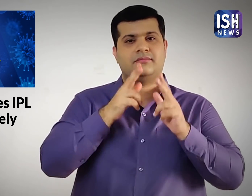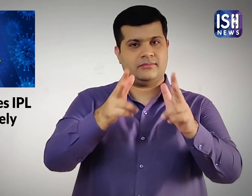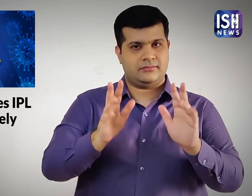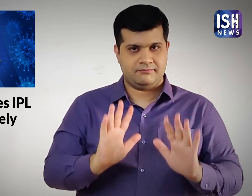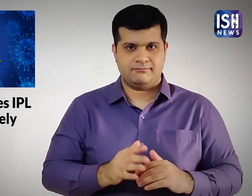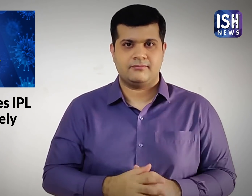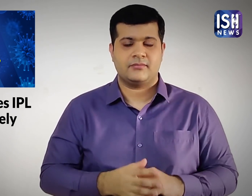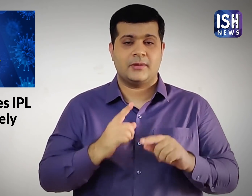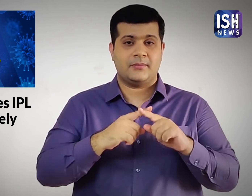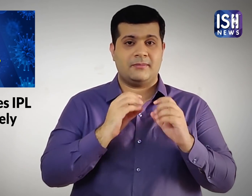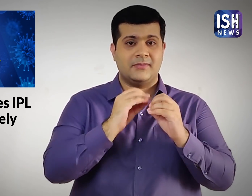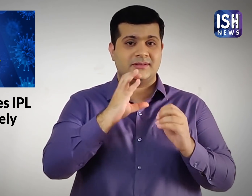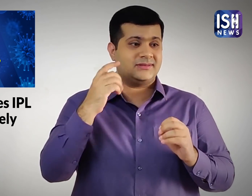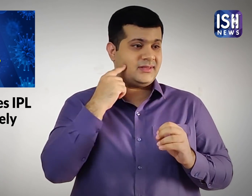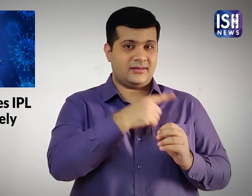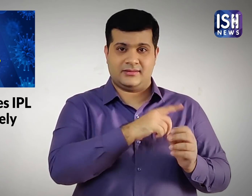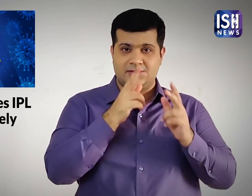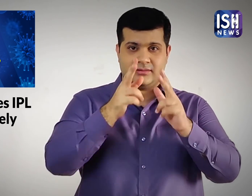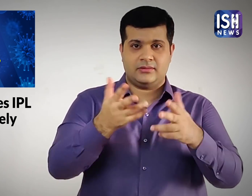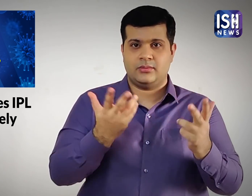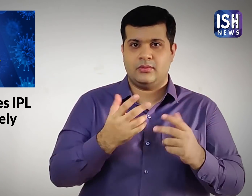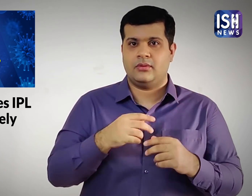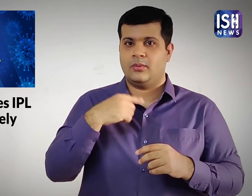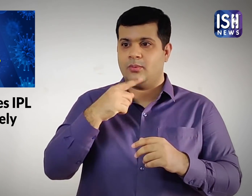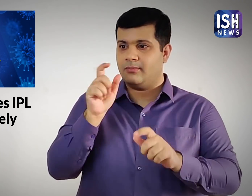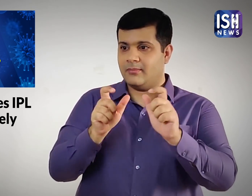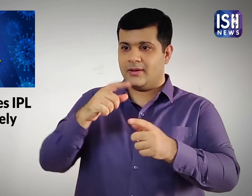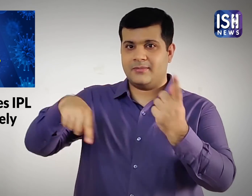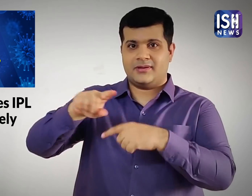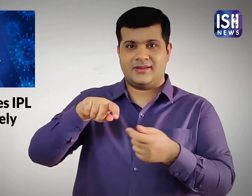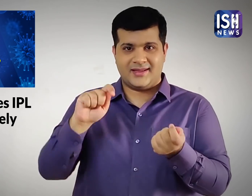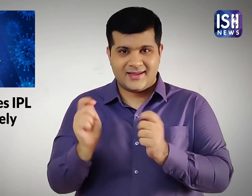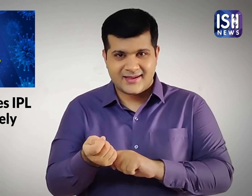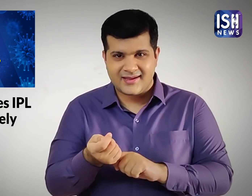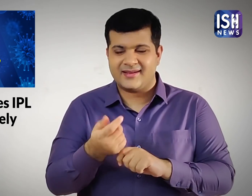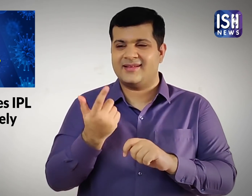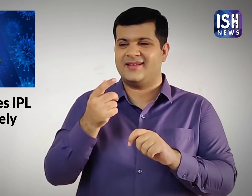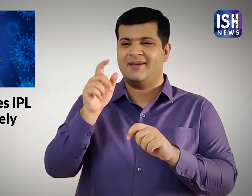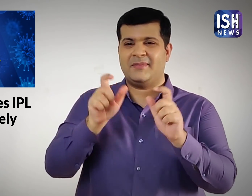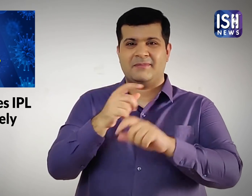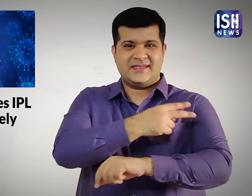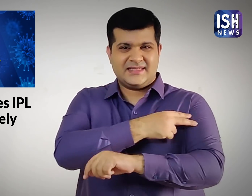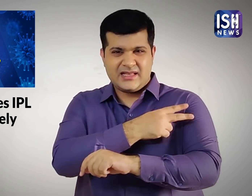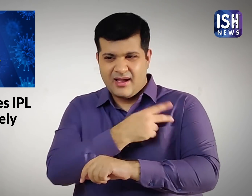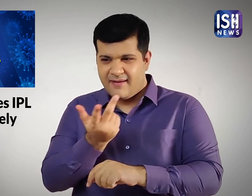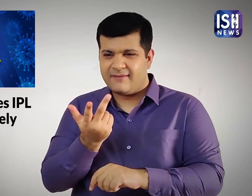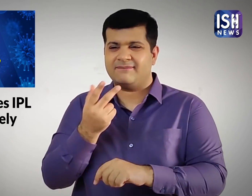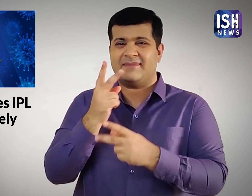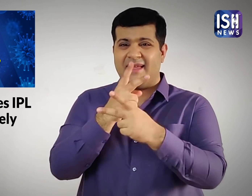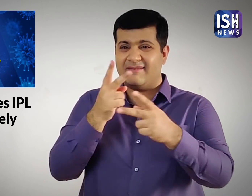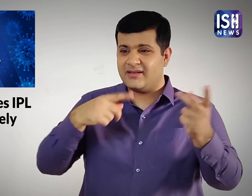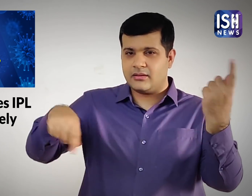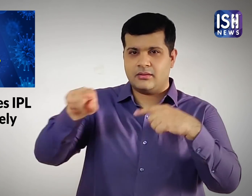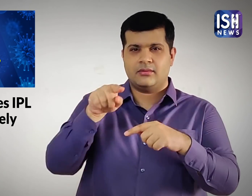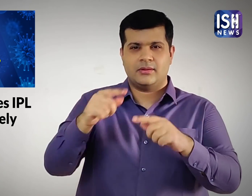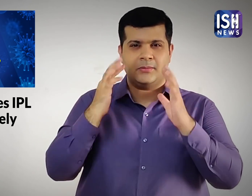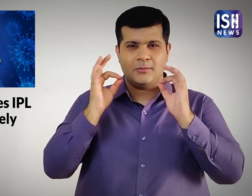postpone the league. The IPL said it is imperative to ensure all the participants reach their home safely.